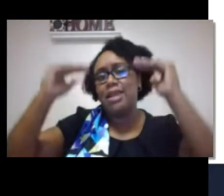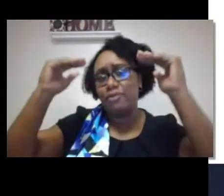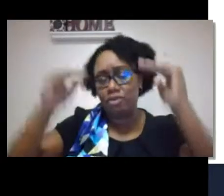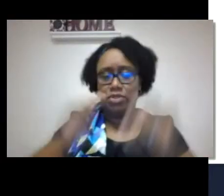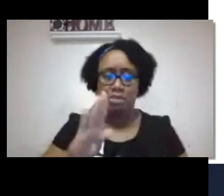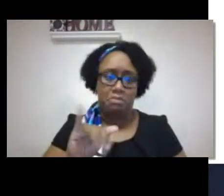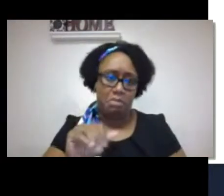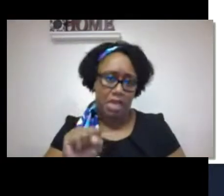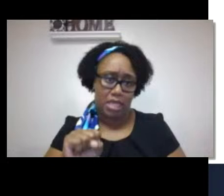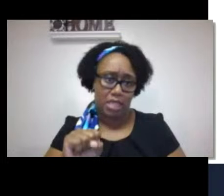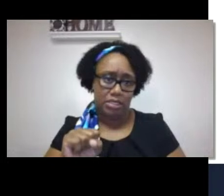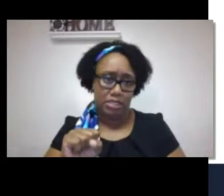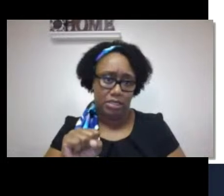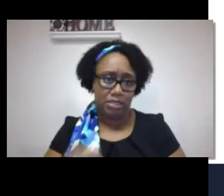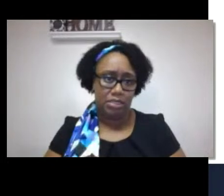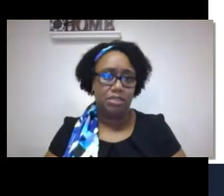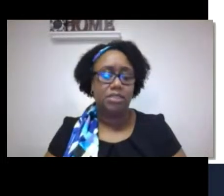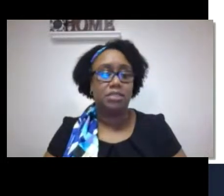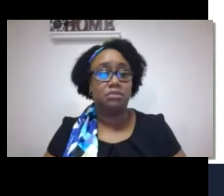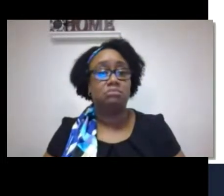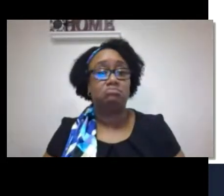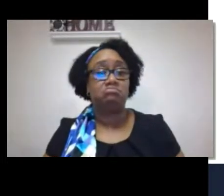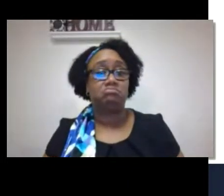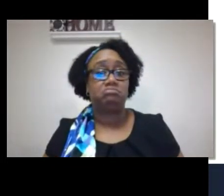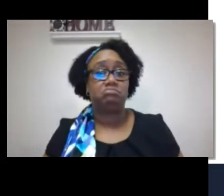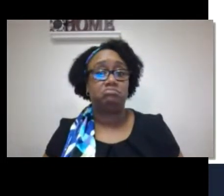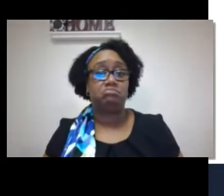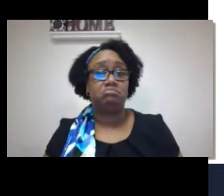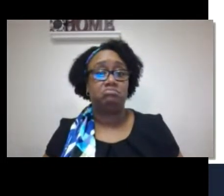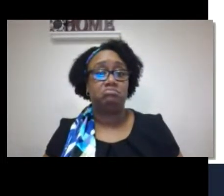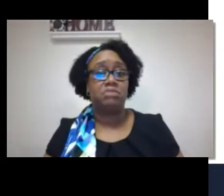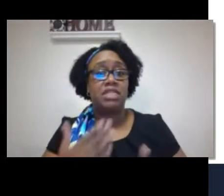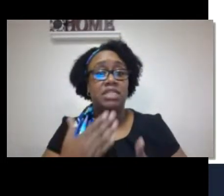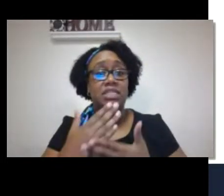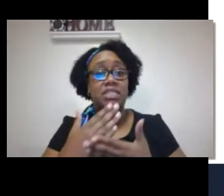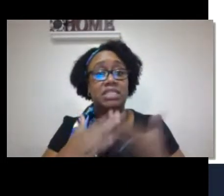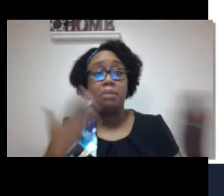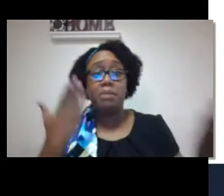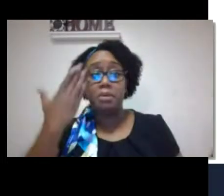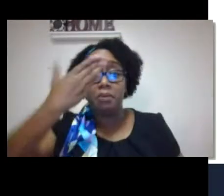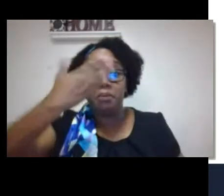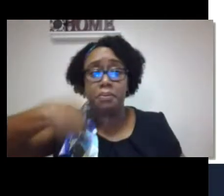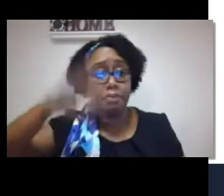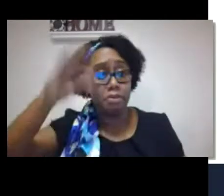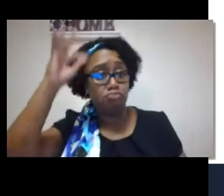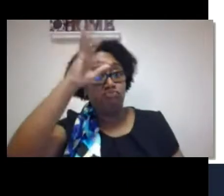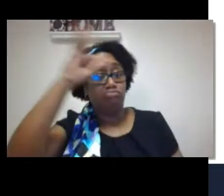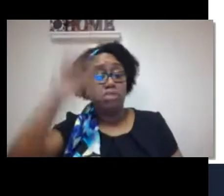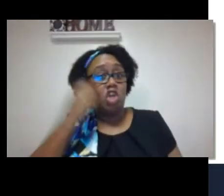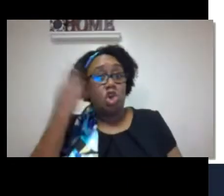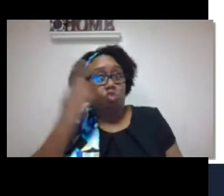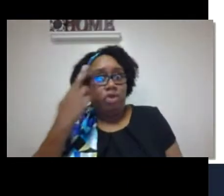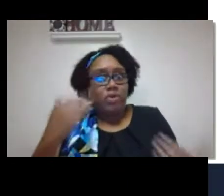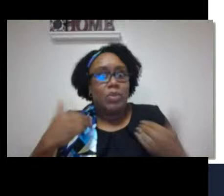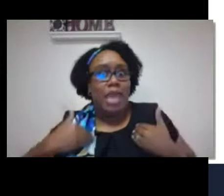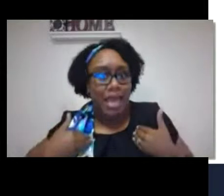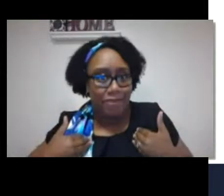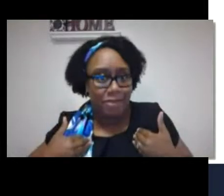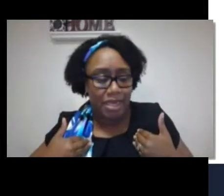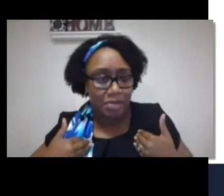However, there are different levels of bias or stages of bias.